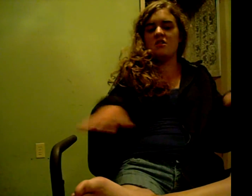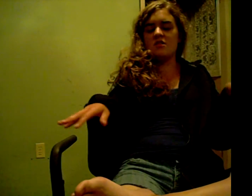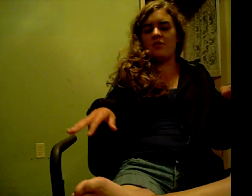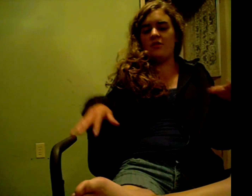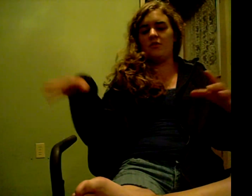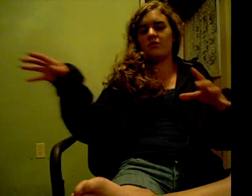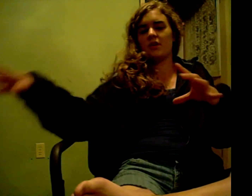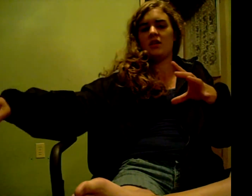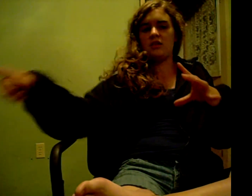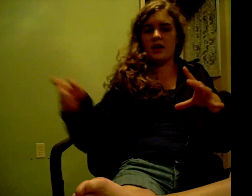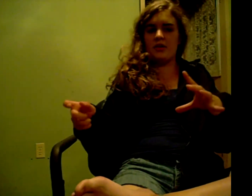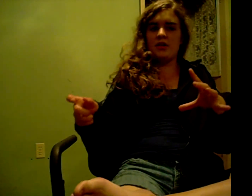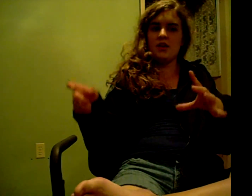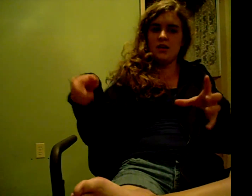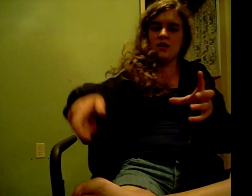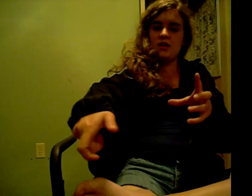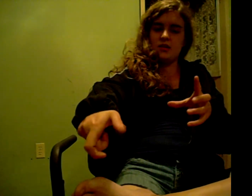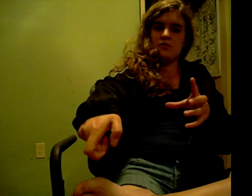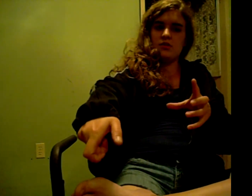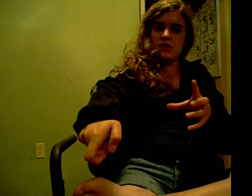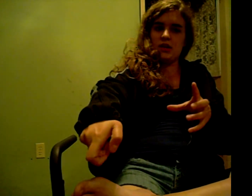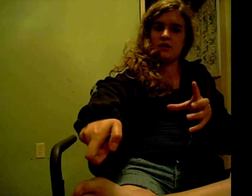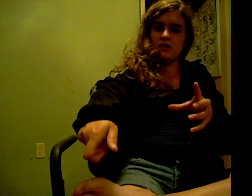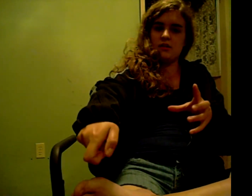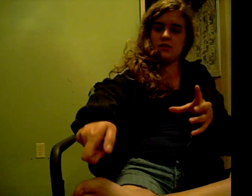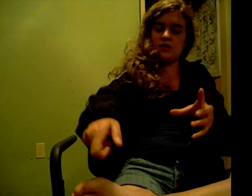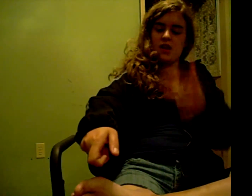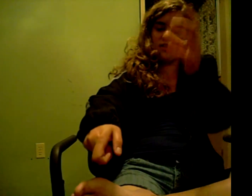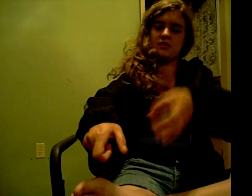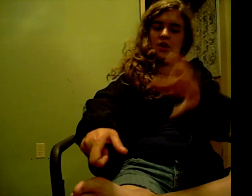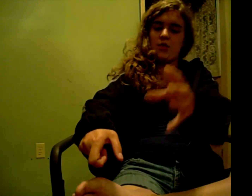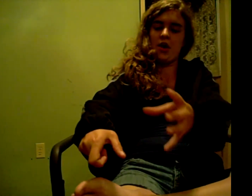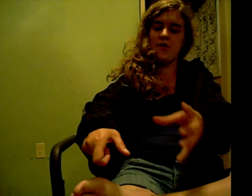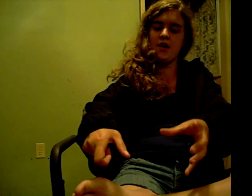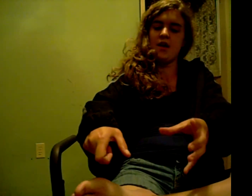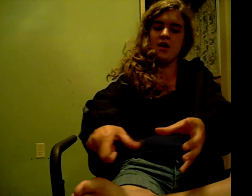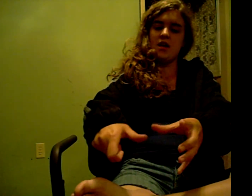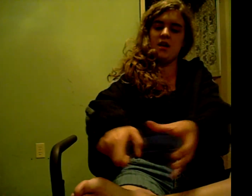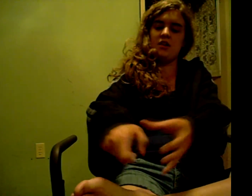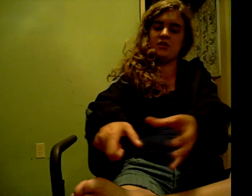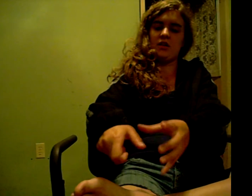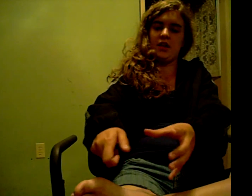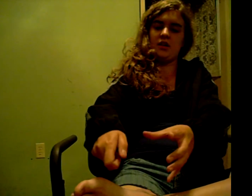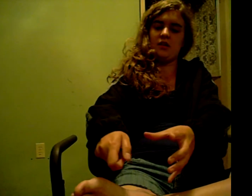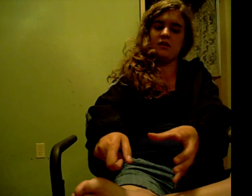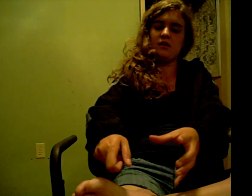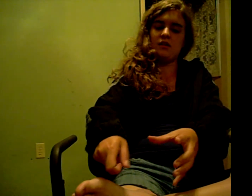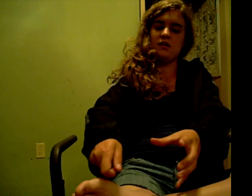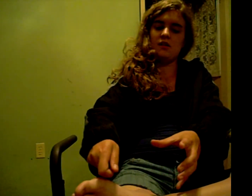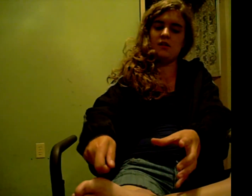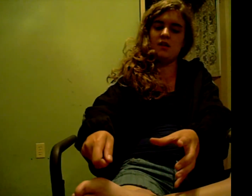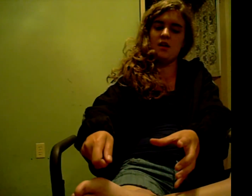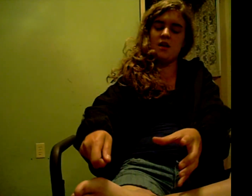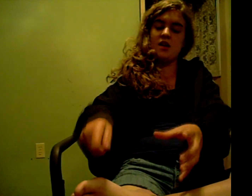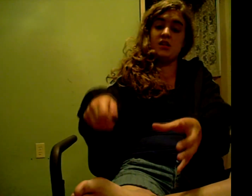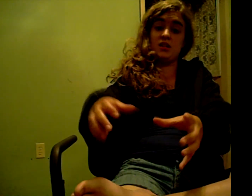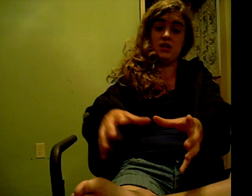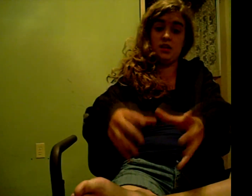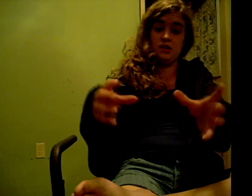nothing new. So, I get a lighter and I do the thing. And the gas is coming out and it's not lighting. And it did it.